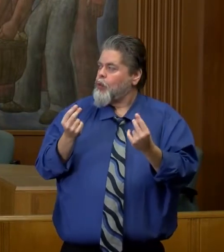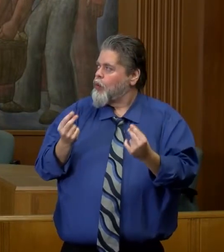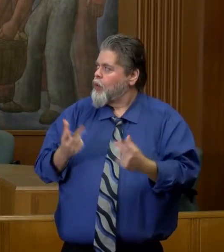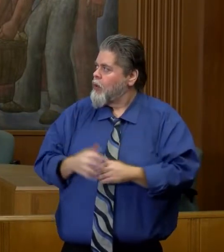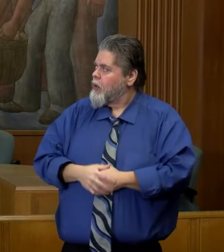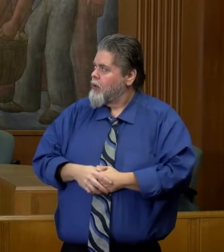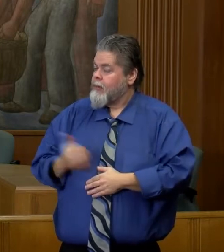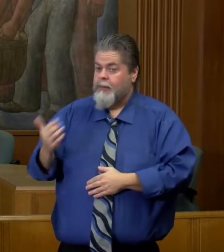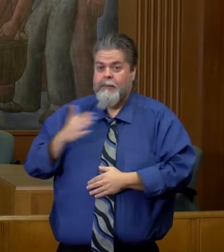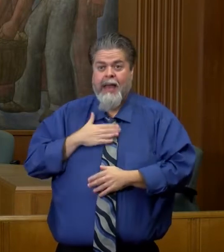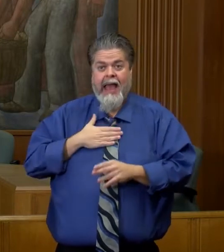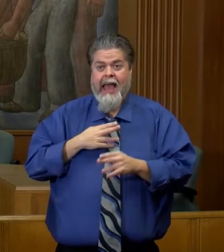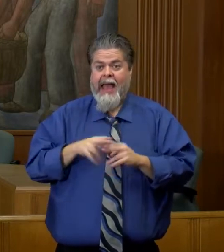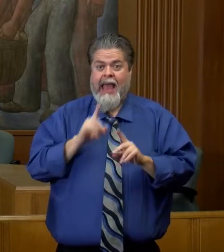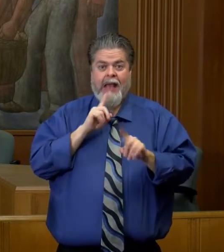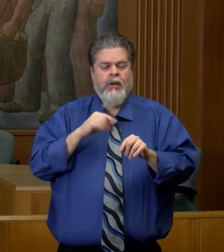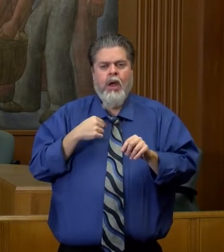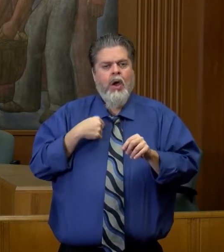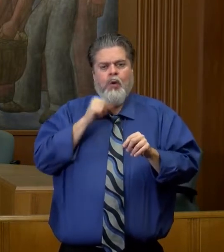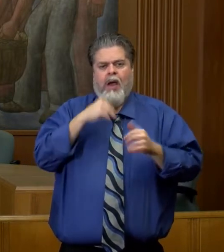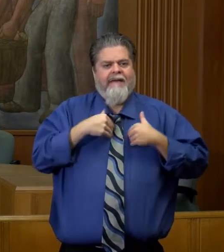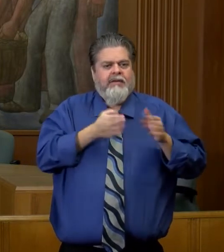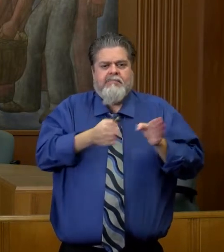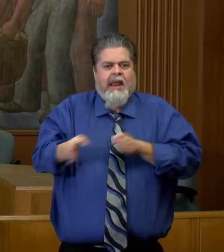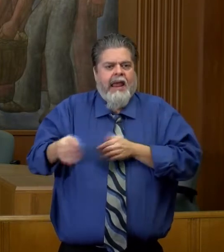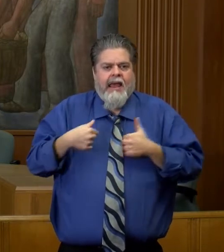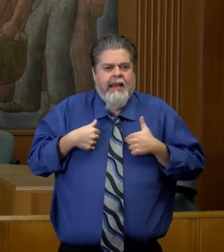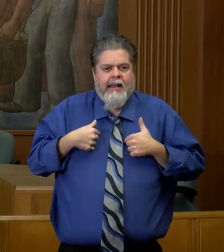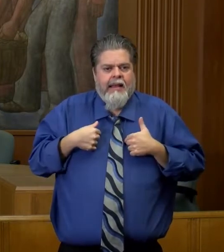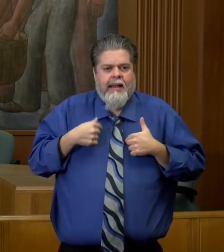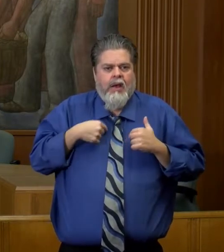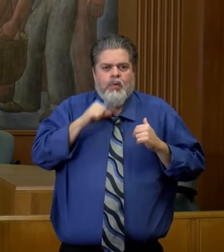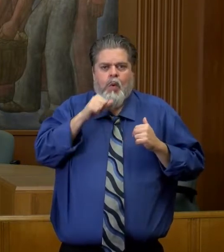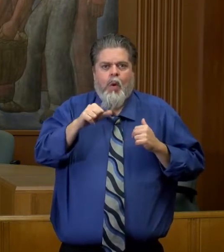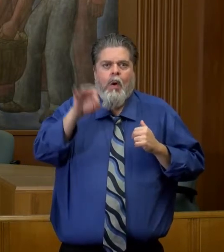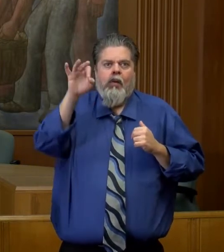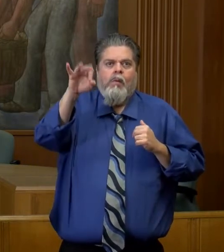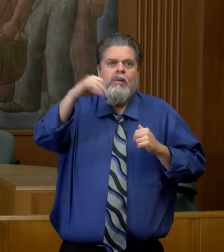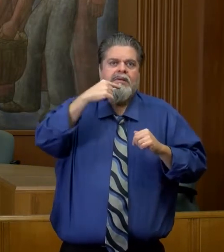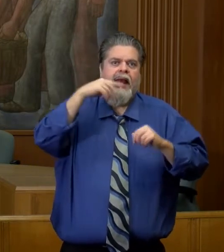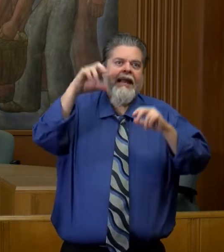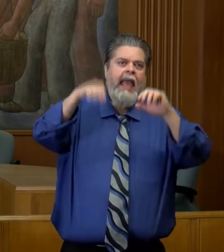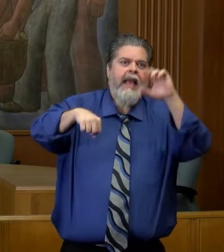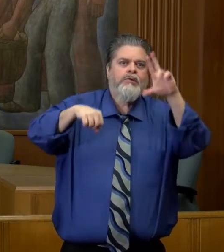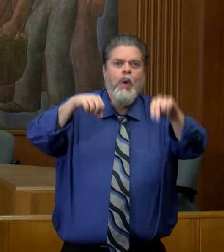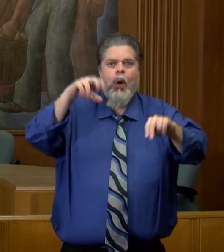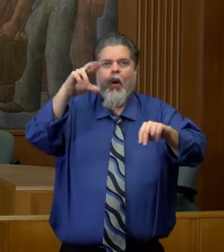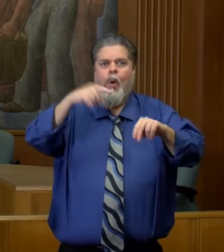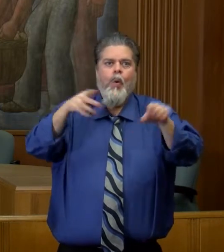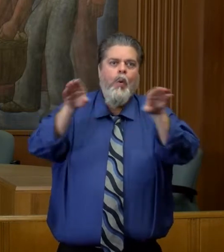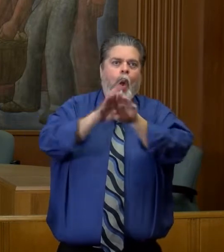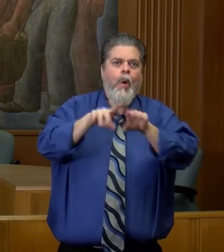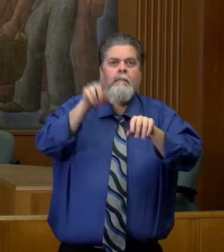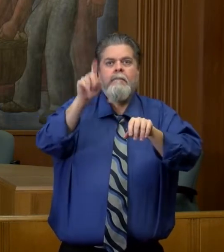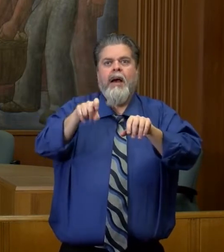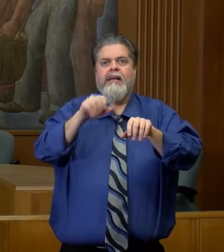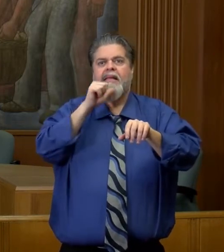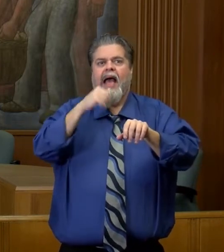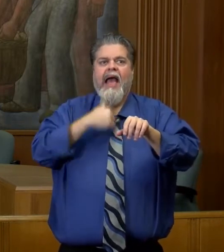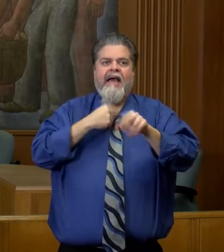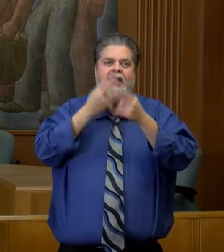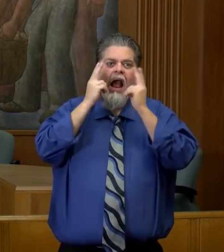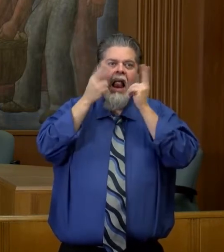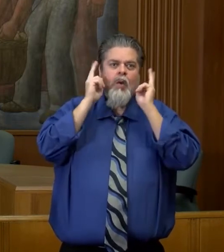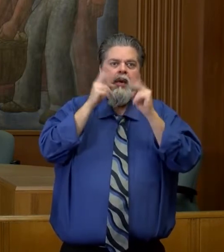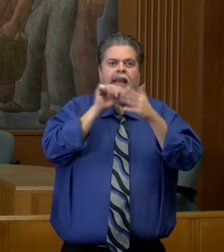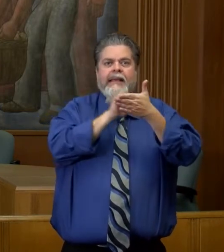The short answer is no. I'm not... You know, the mayor doesn't control trick-or-treating, so I'm not really going to make